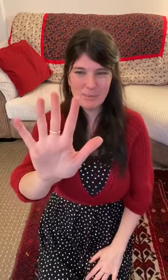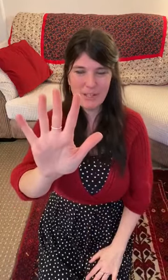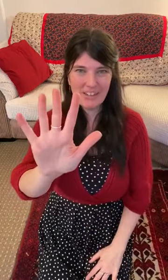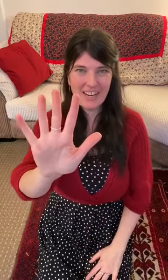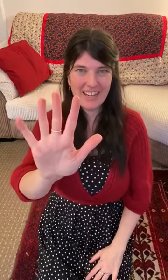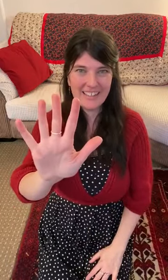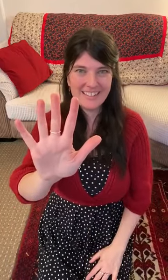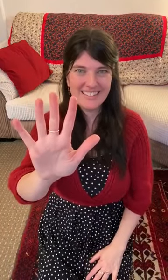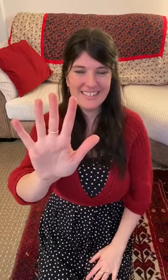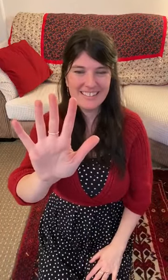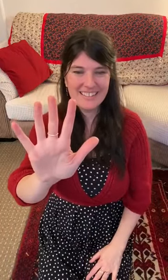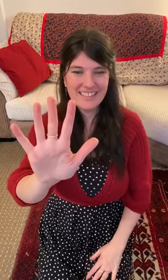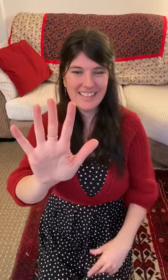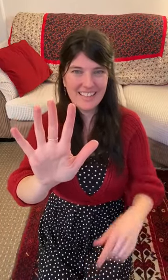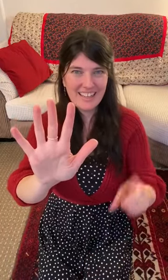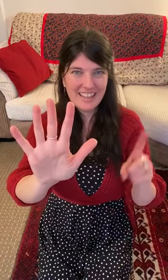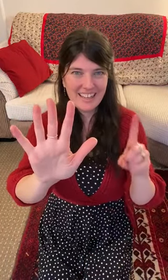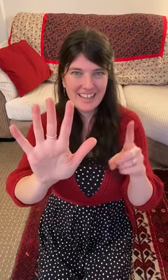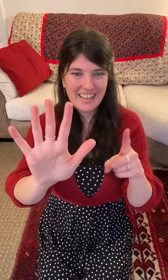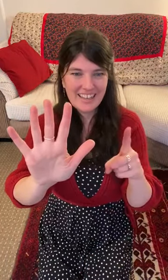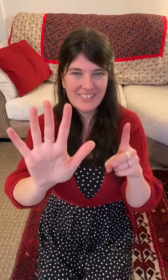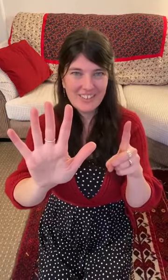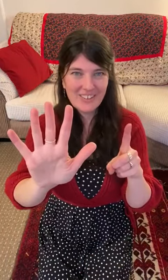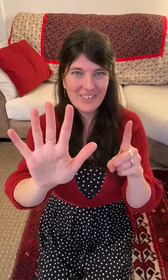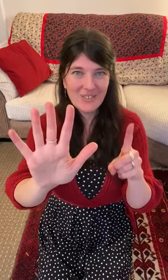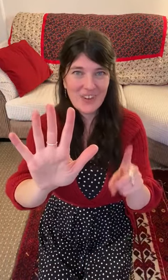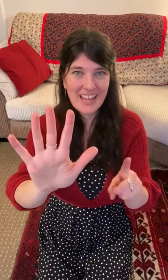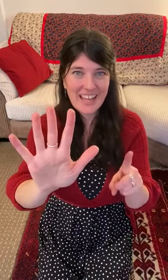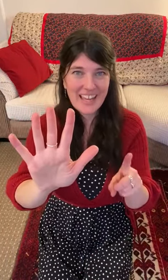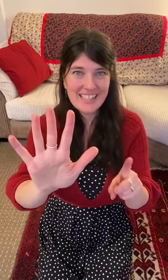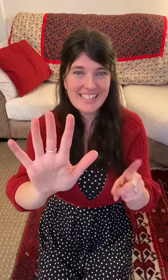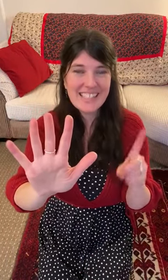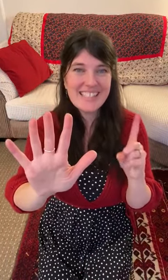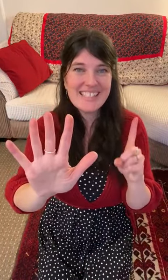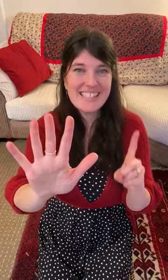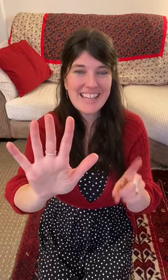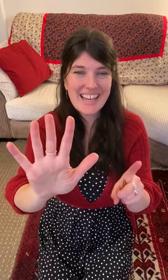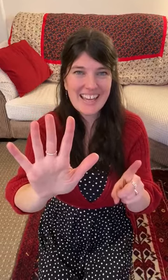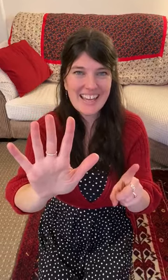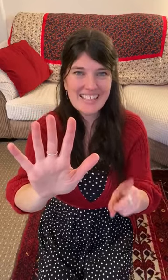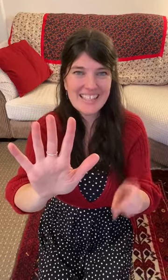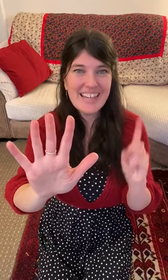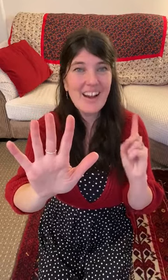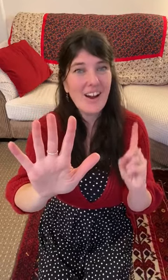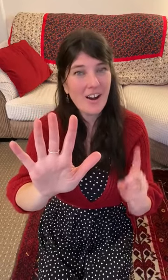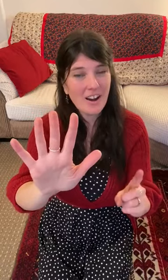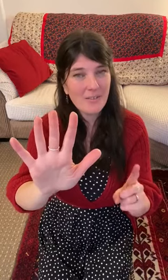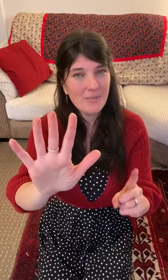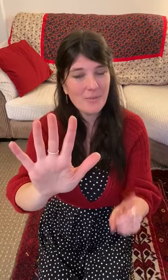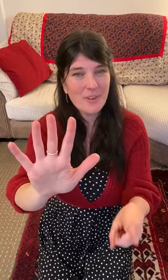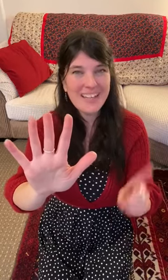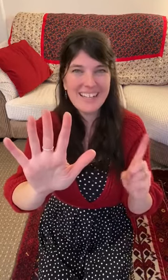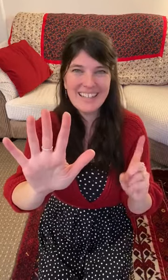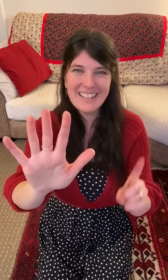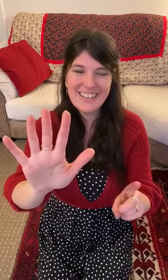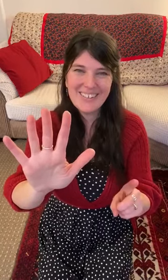put out your hand and we go ready steady off we go